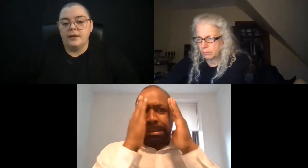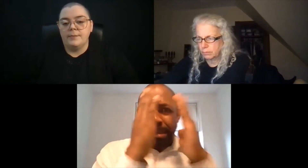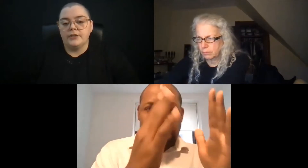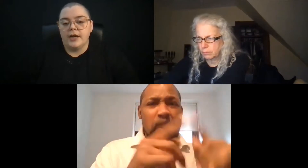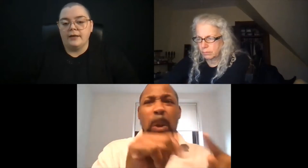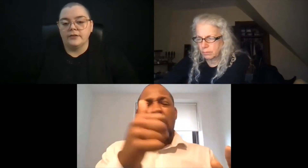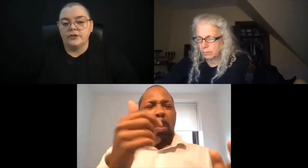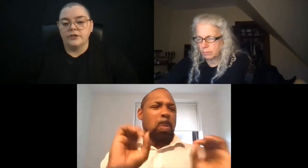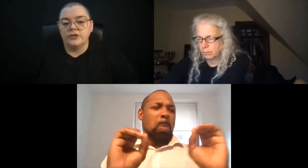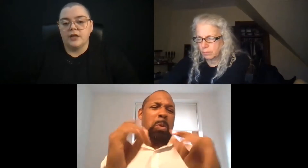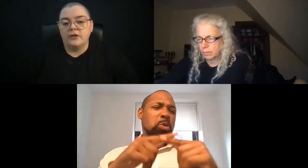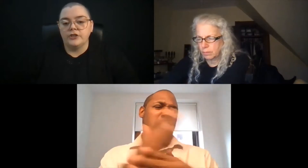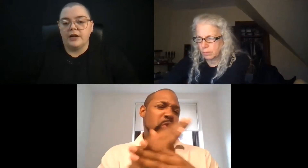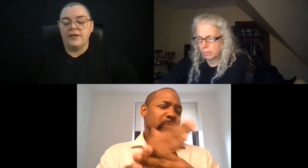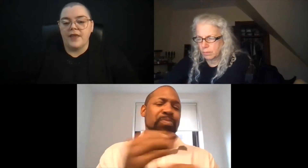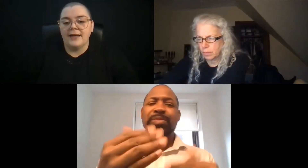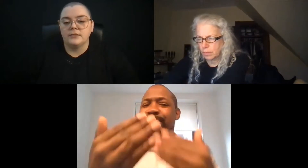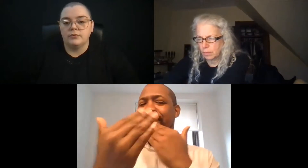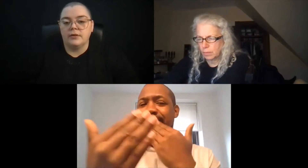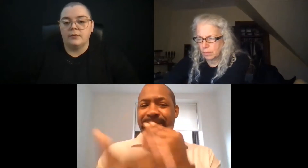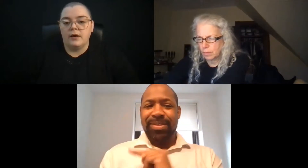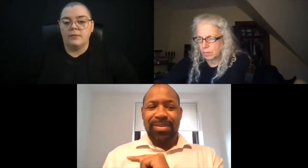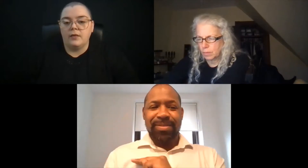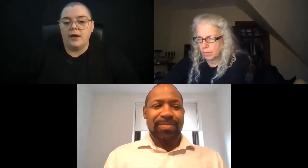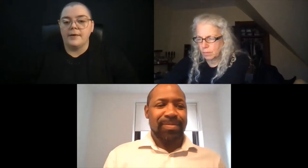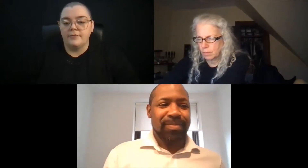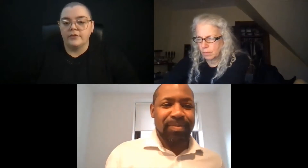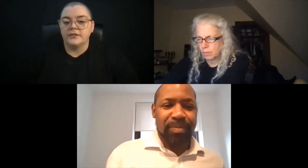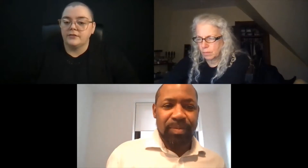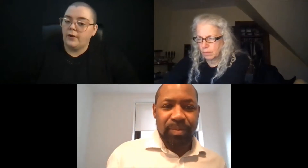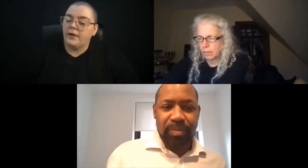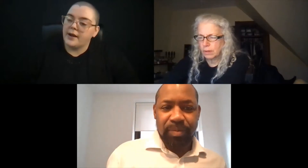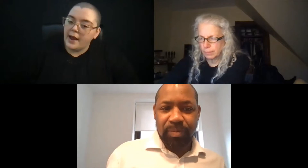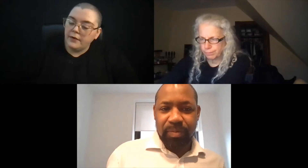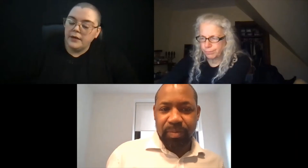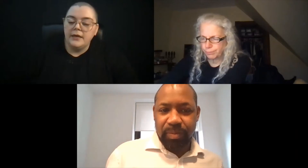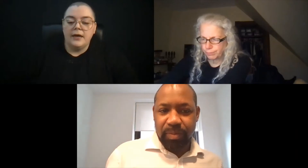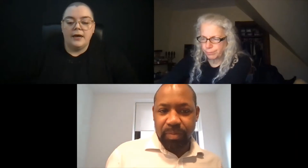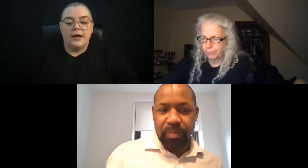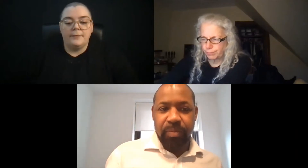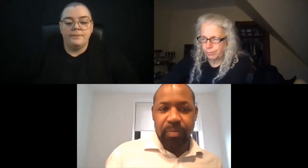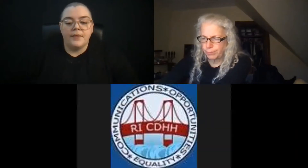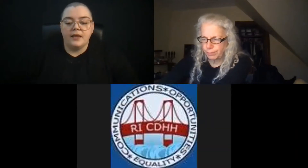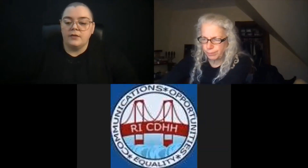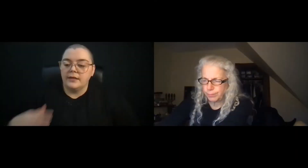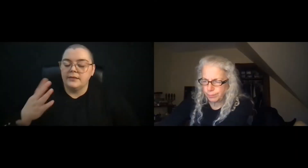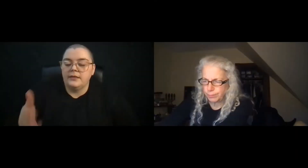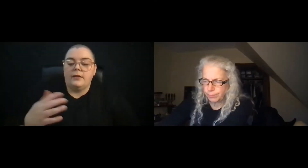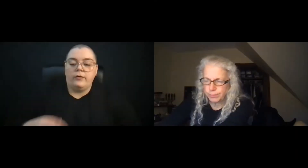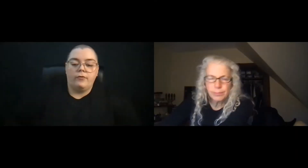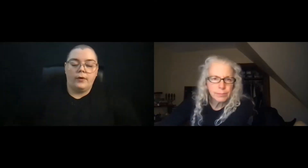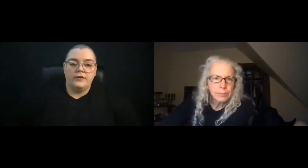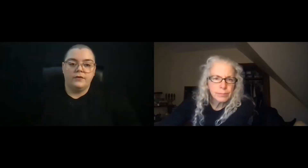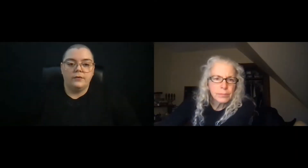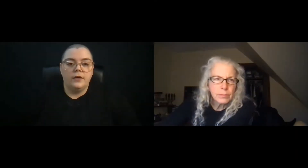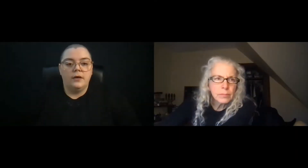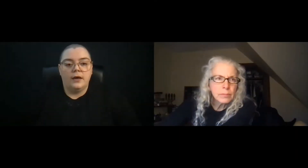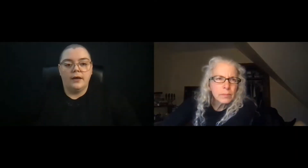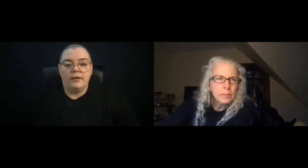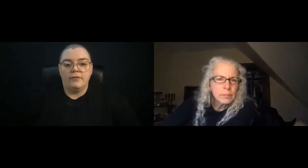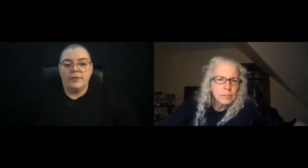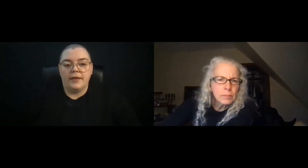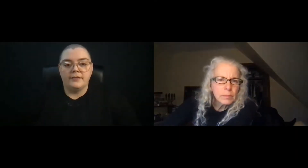that's really a big challenge. So I just, I'll share that that's really where a lot of my focus is going right now. Thank you, Nancy. And I look forward to